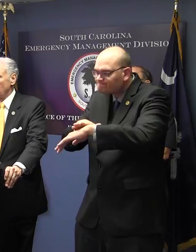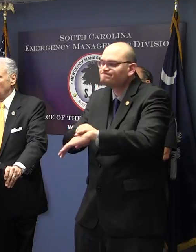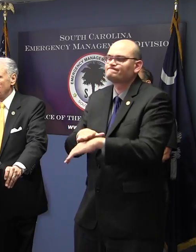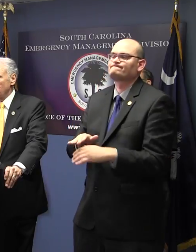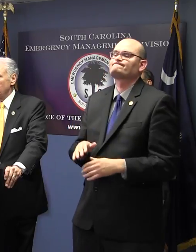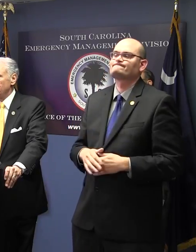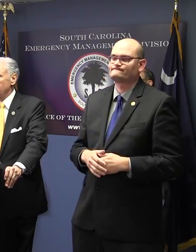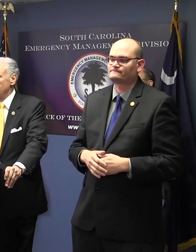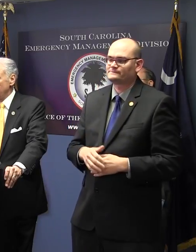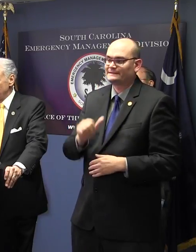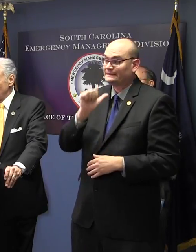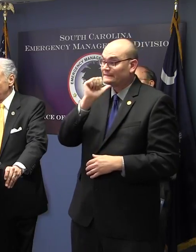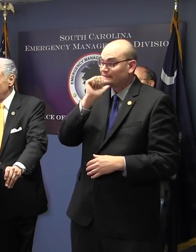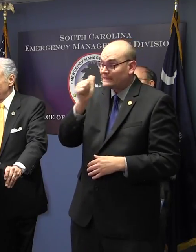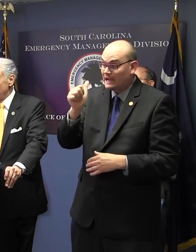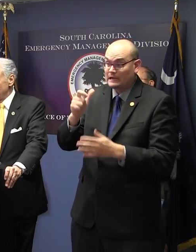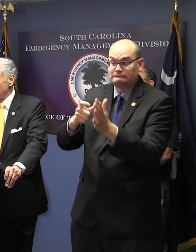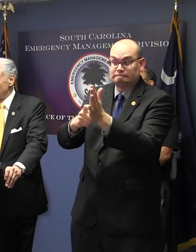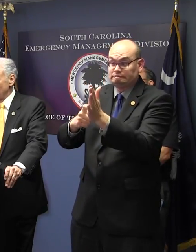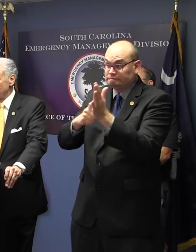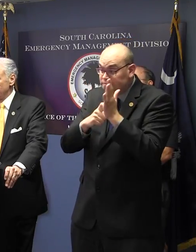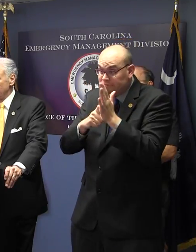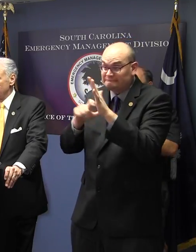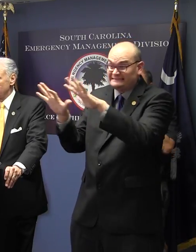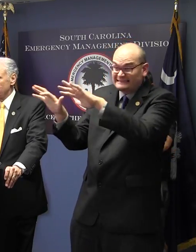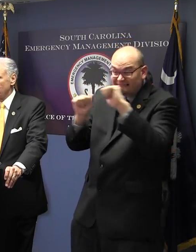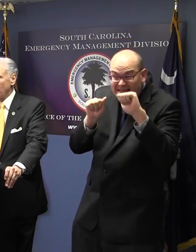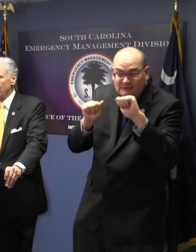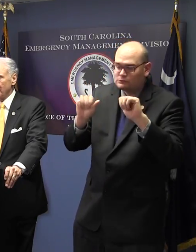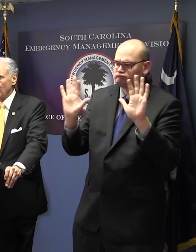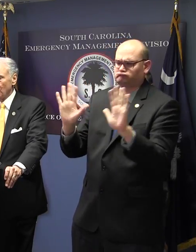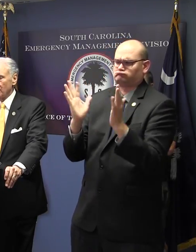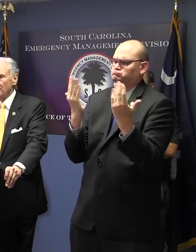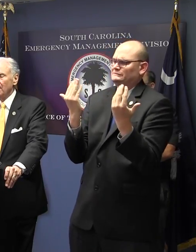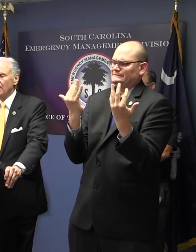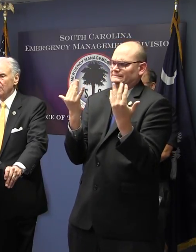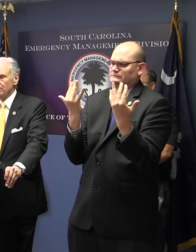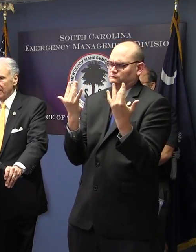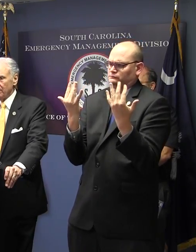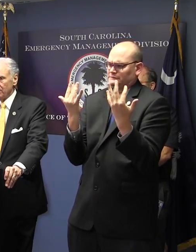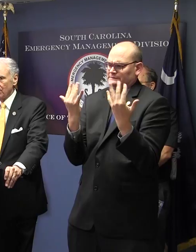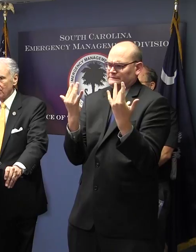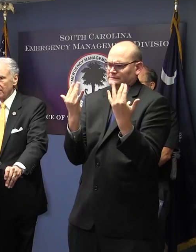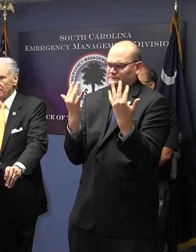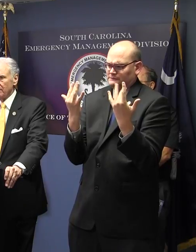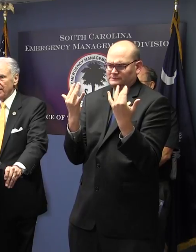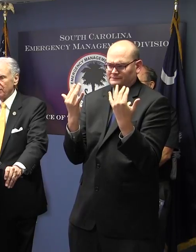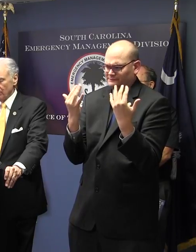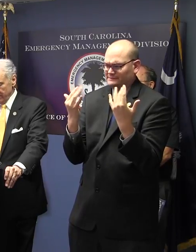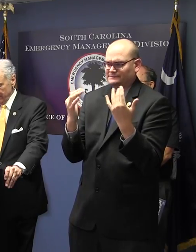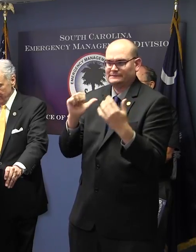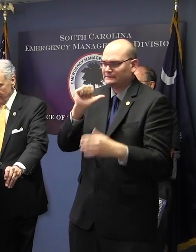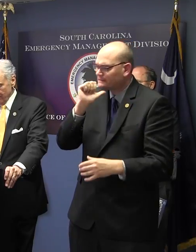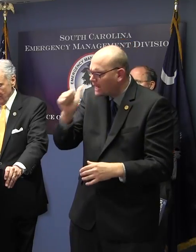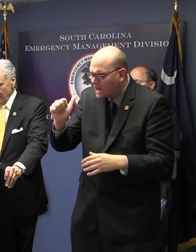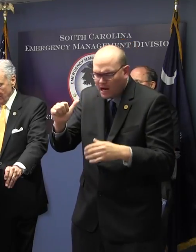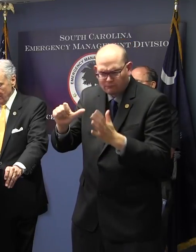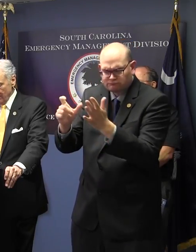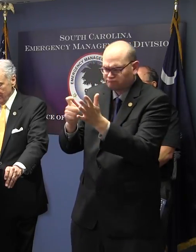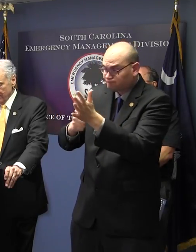is not an order of evacuation. I repeat, this is not an order of mandatory evacuation.